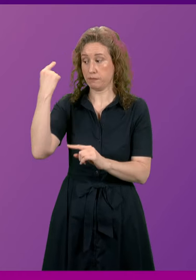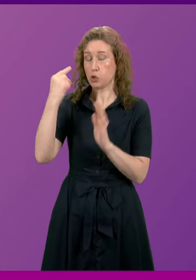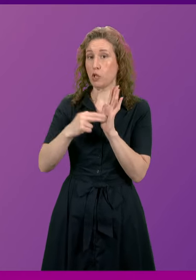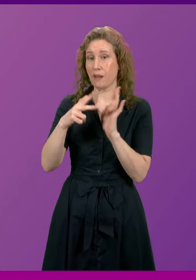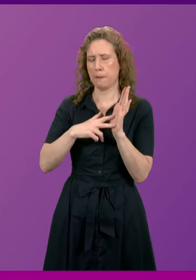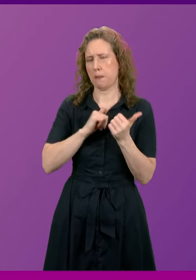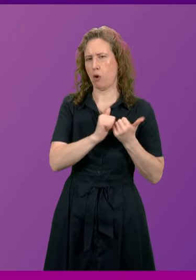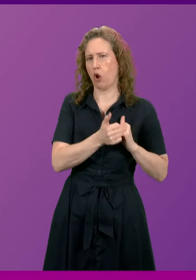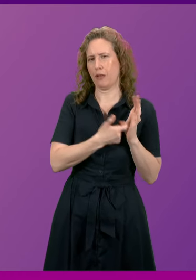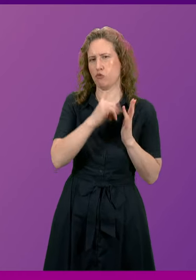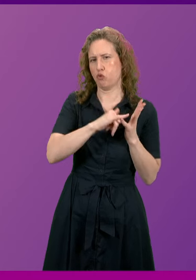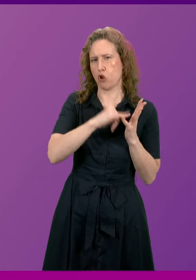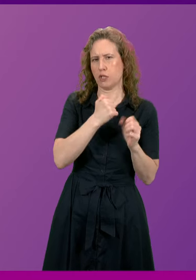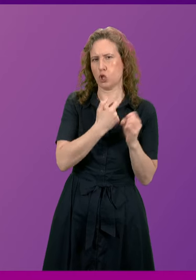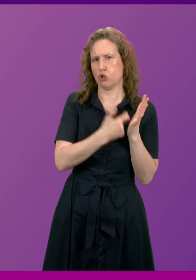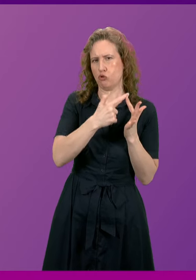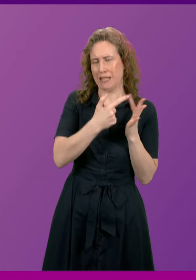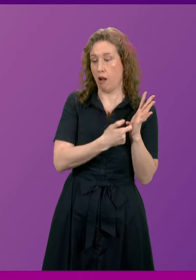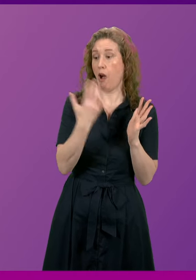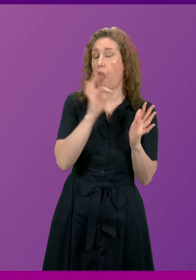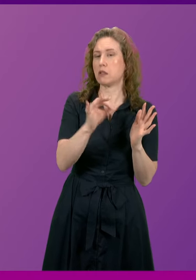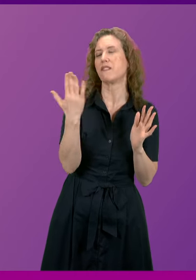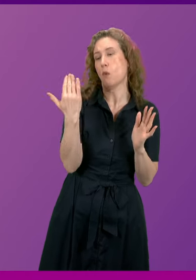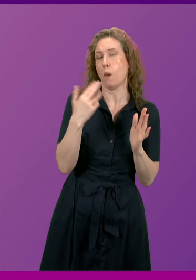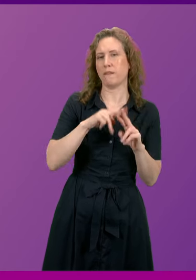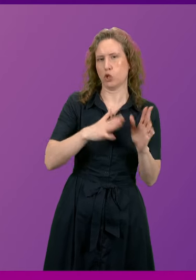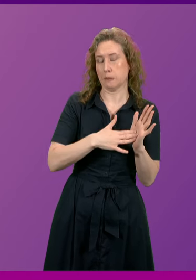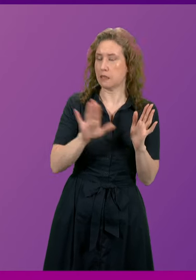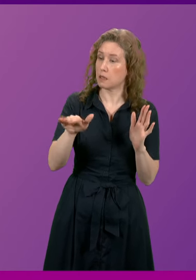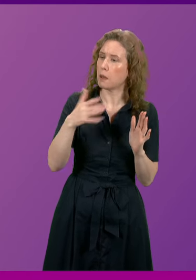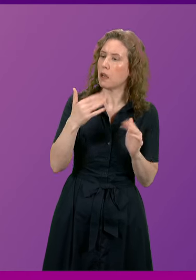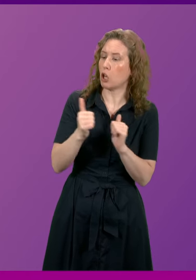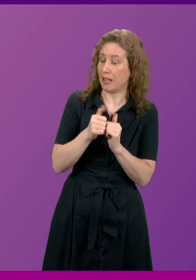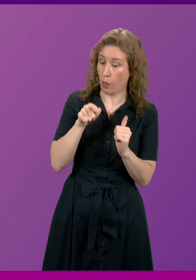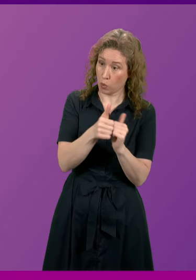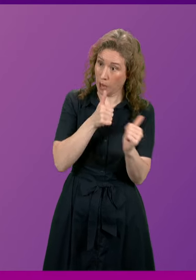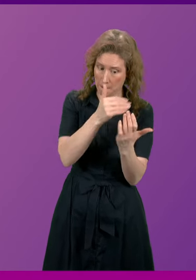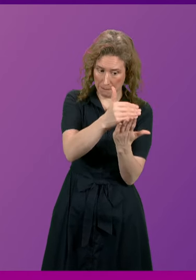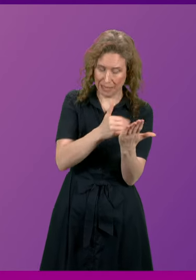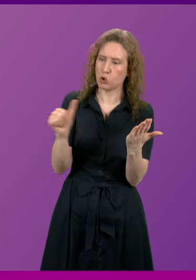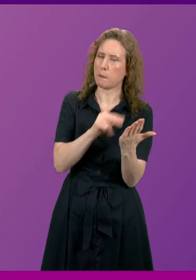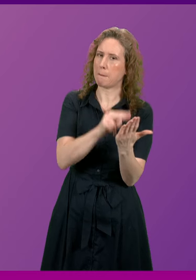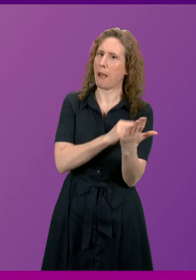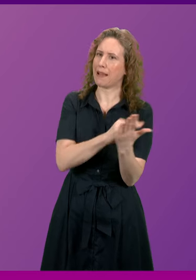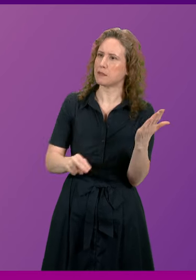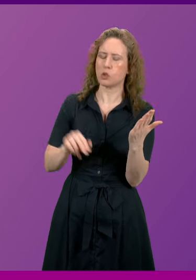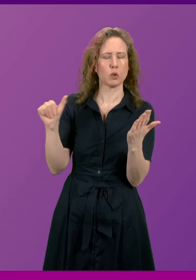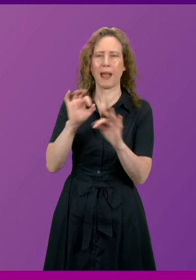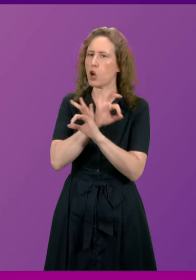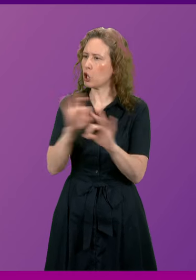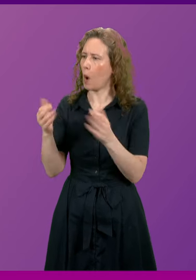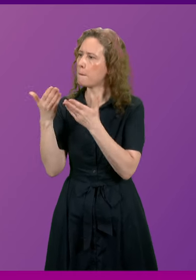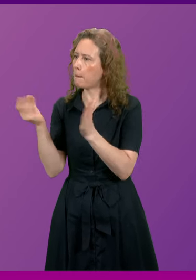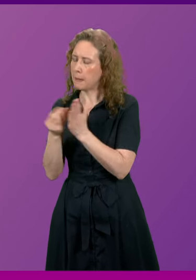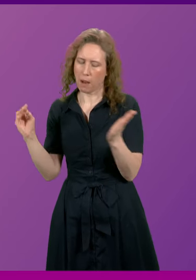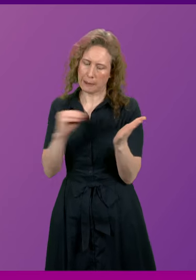colleague Ross Greer asked the former First Minister to agree that these companies should be banned from receiving public grants